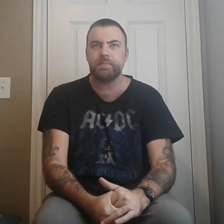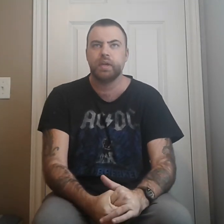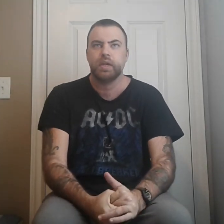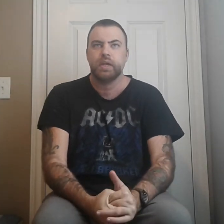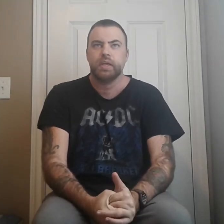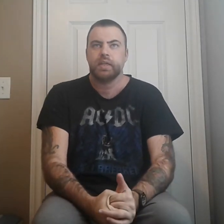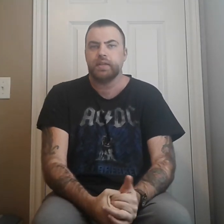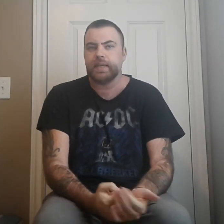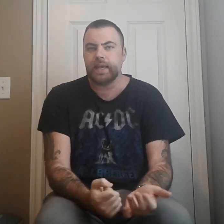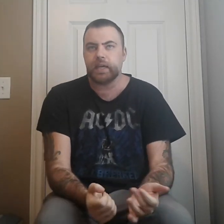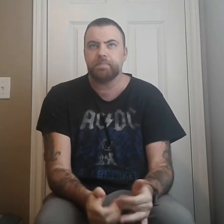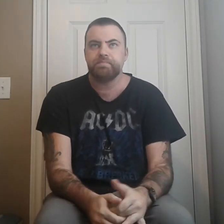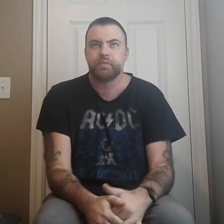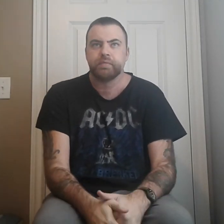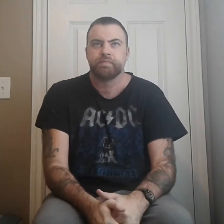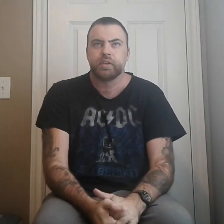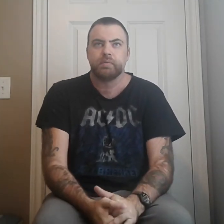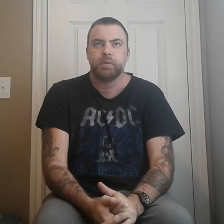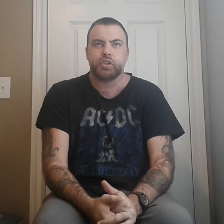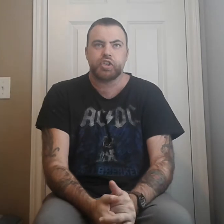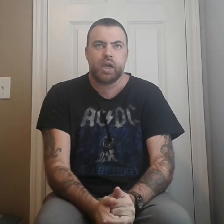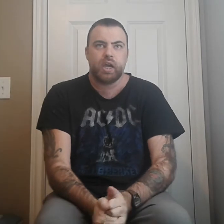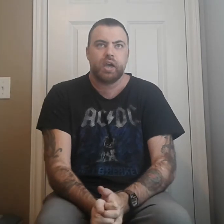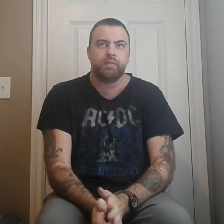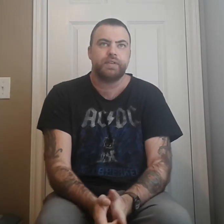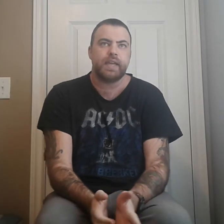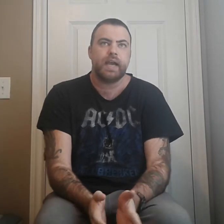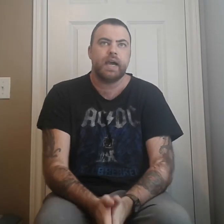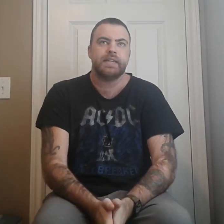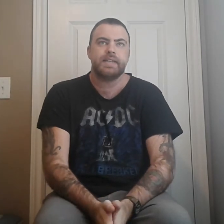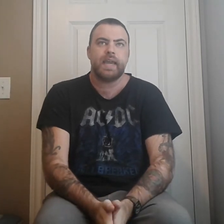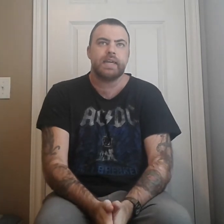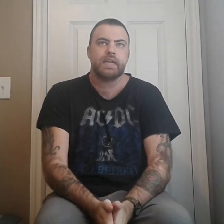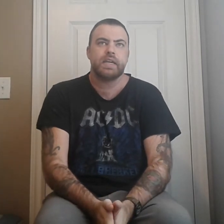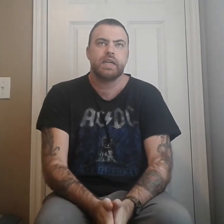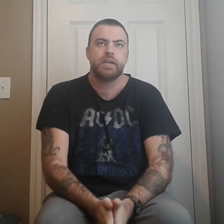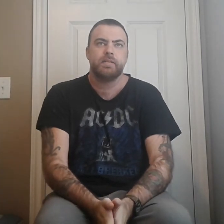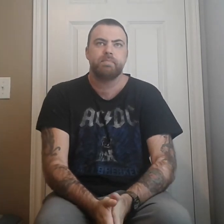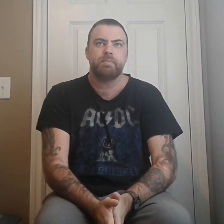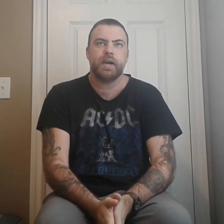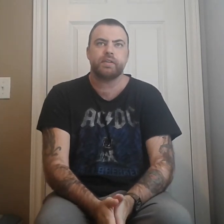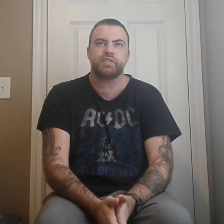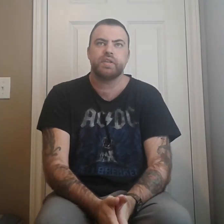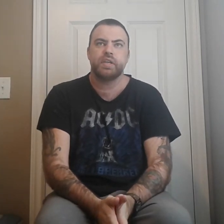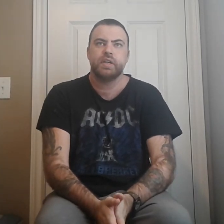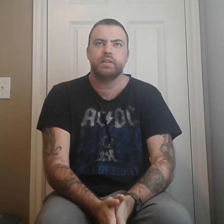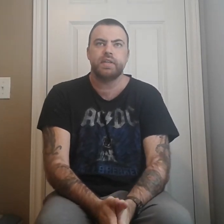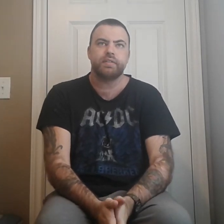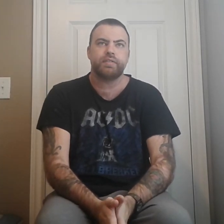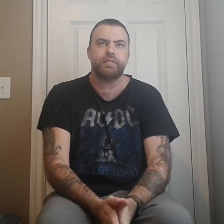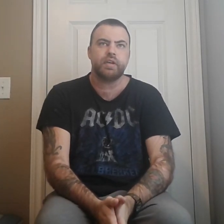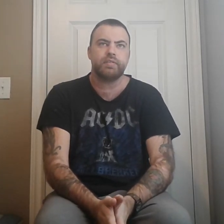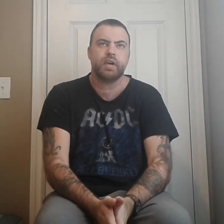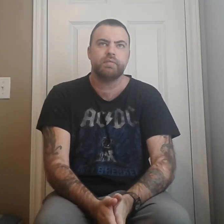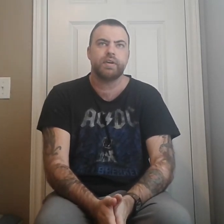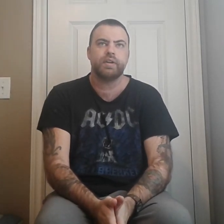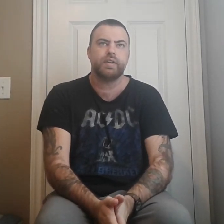the ambush of the undead. But neither cities of the